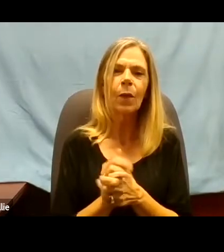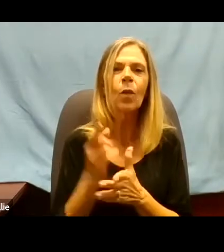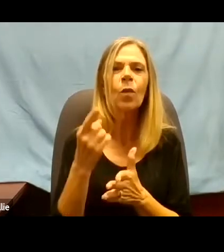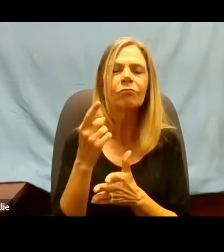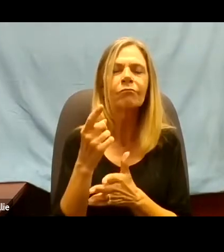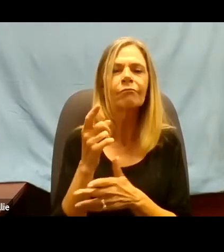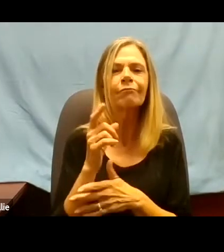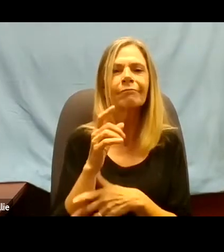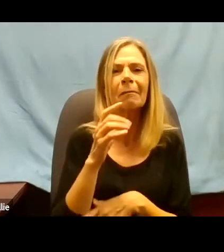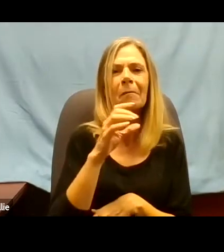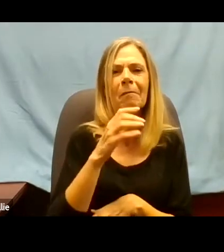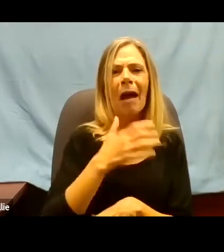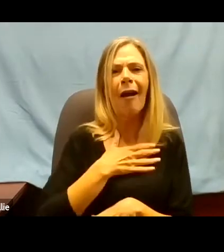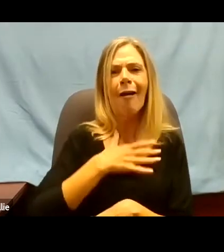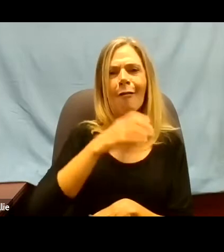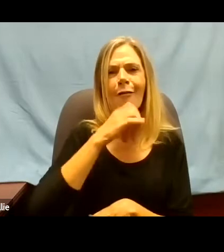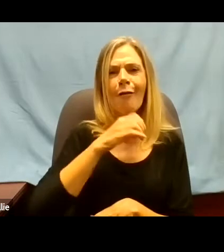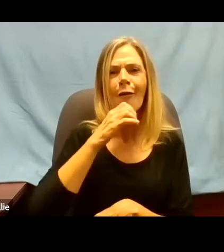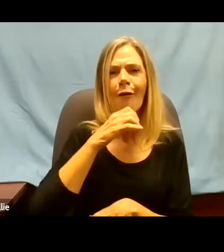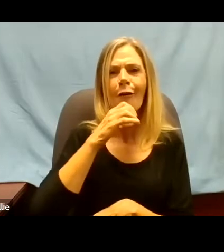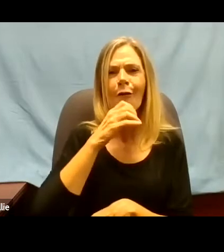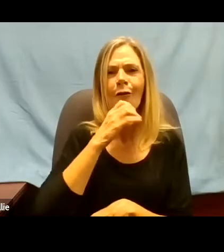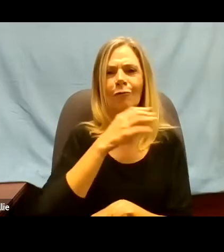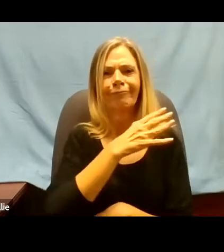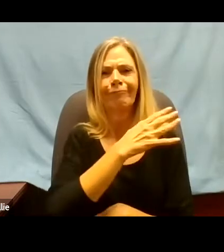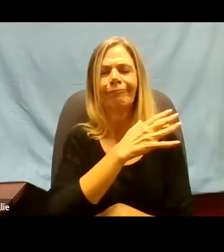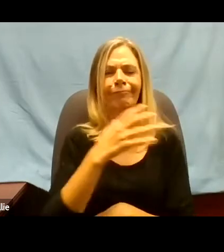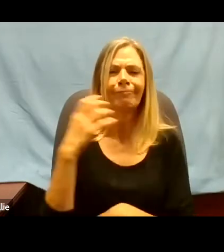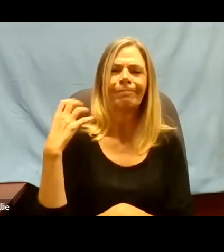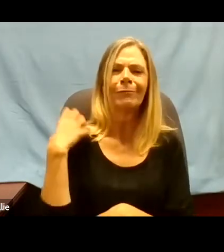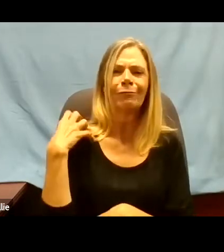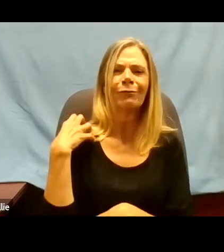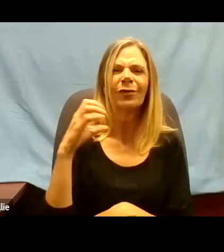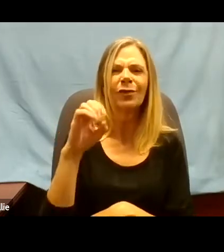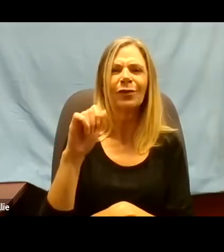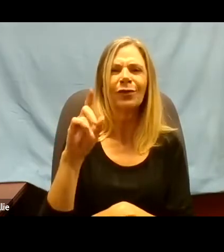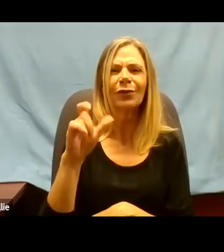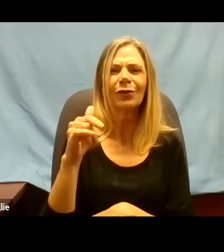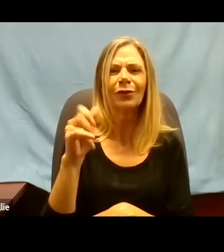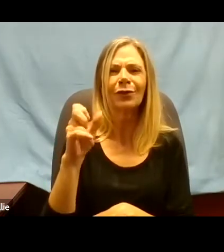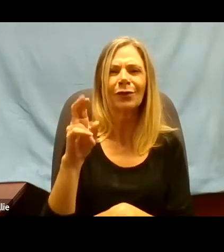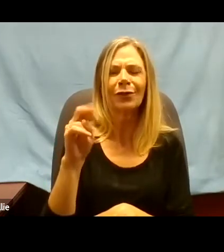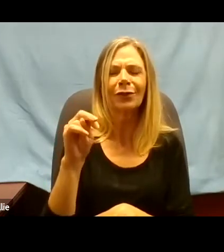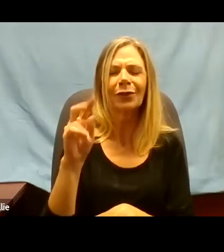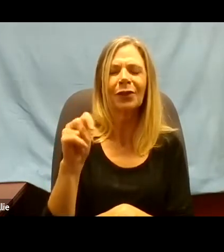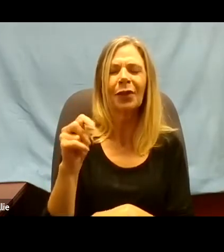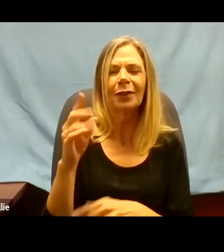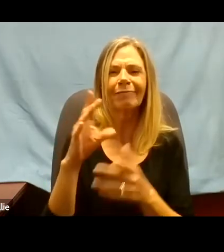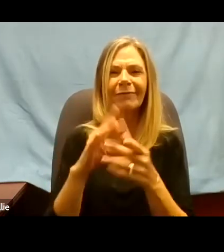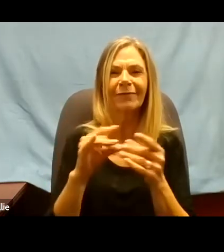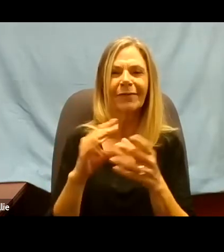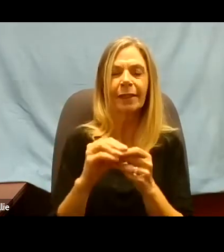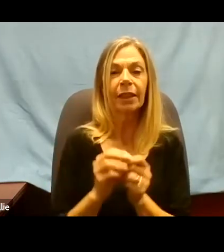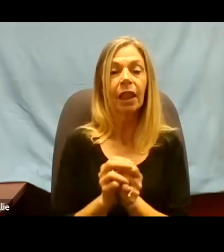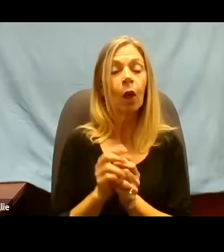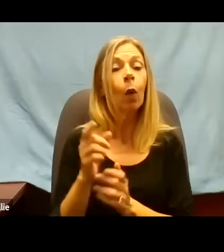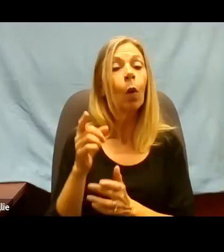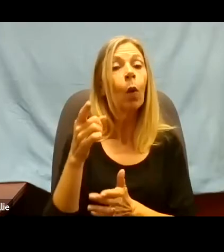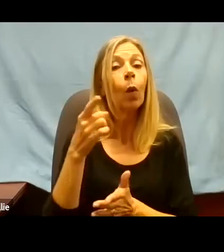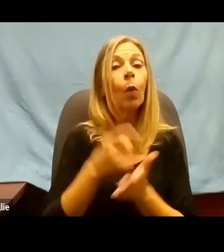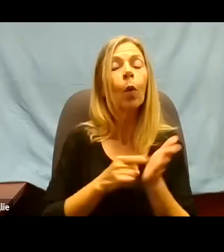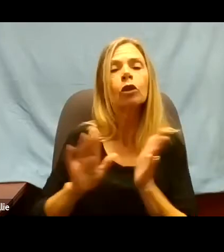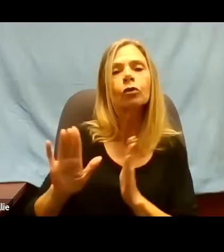Vietnam. What are your abilities? Employers? Rehab?